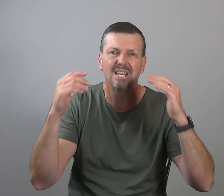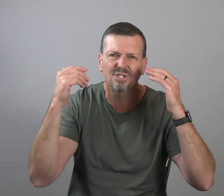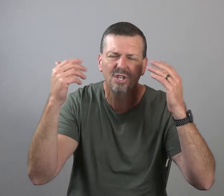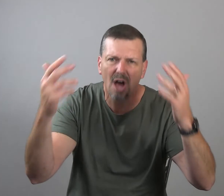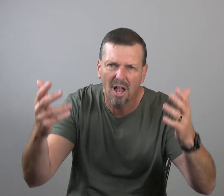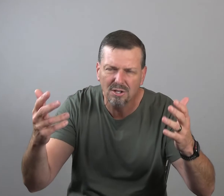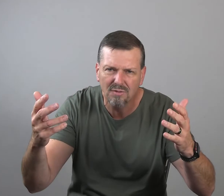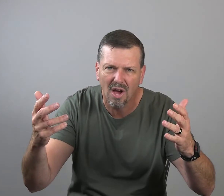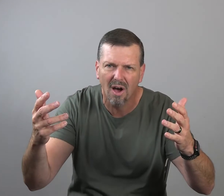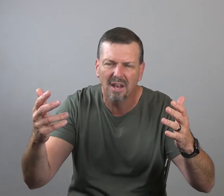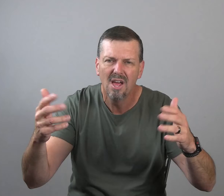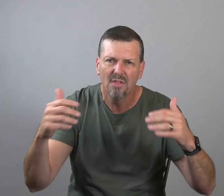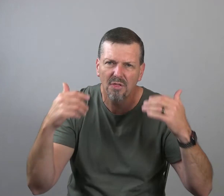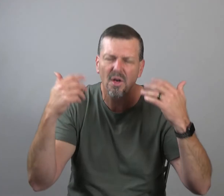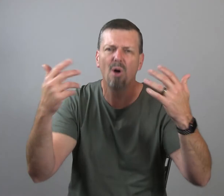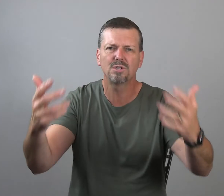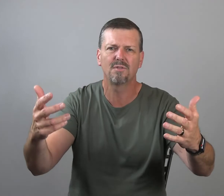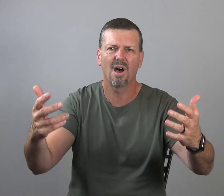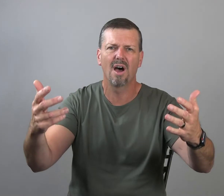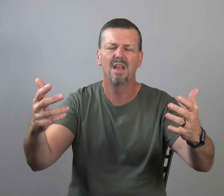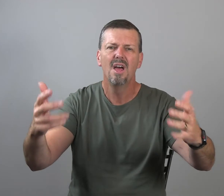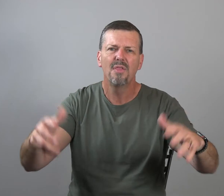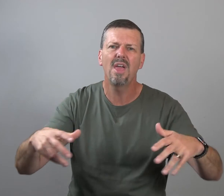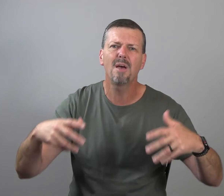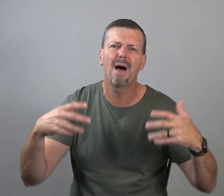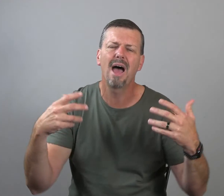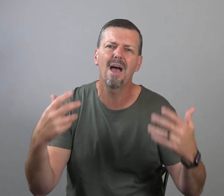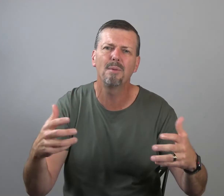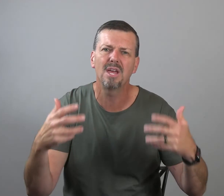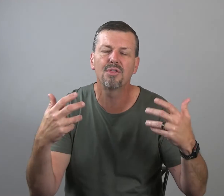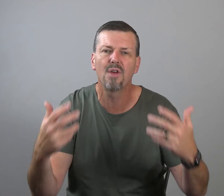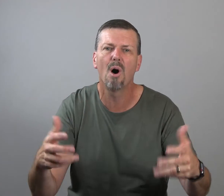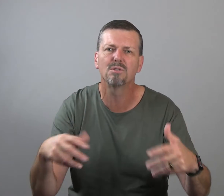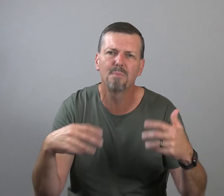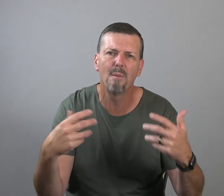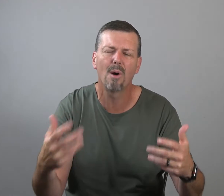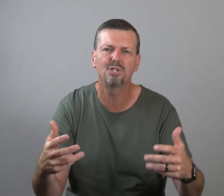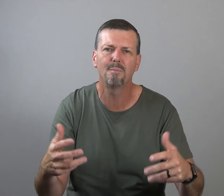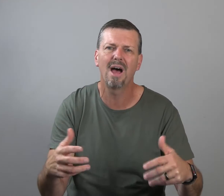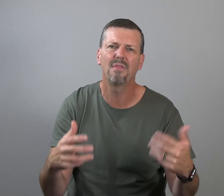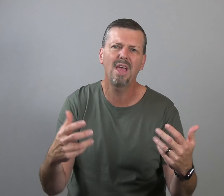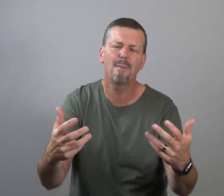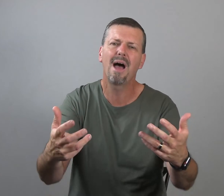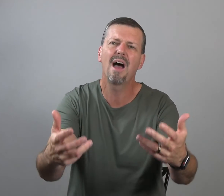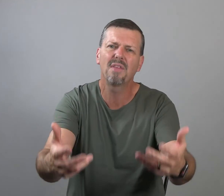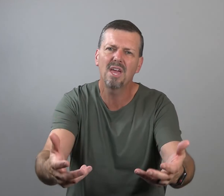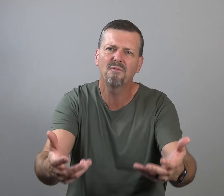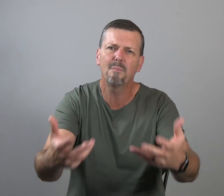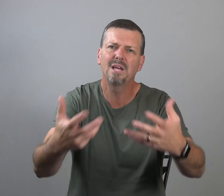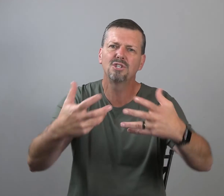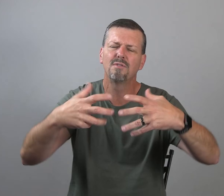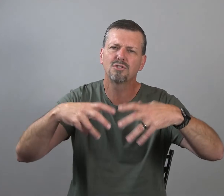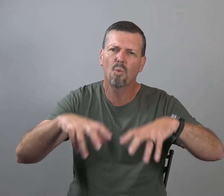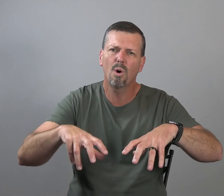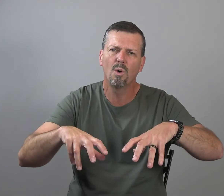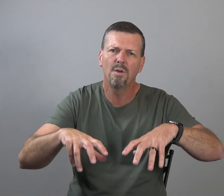against the knowledge of God, the thoughts of God. Think about how many thoughts bombard your mind. Think about how the information of this world